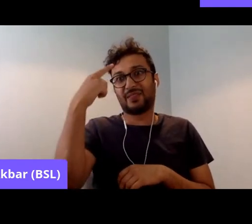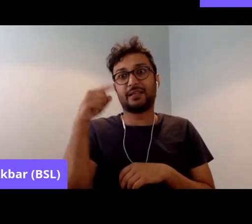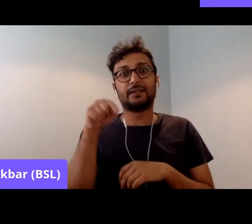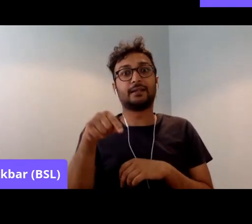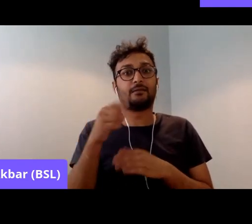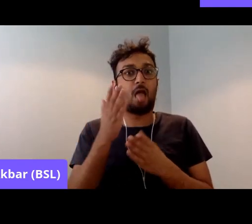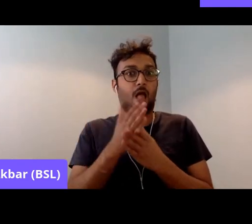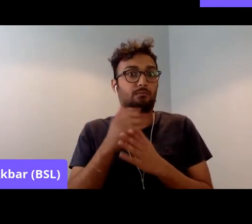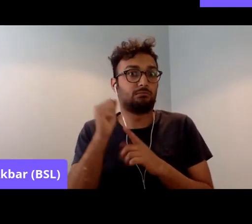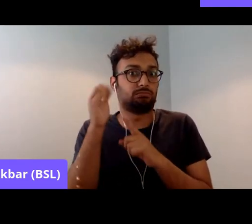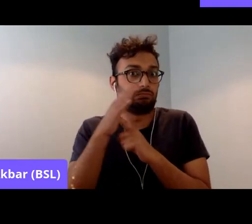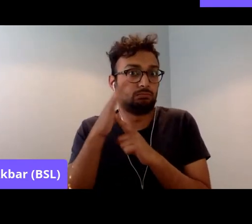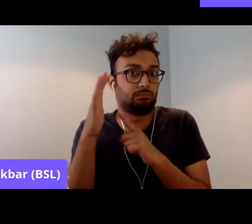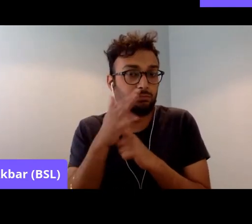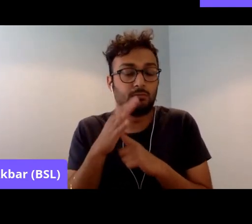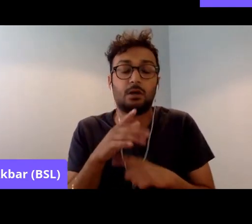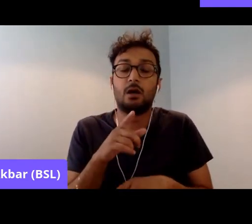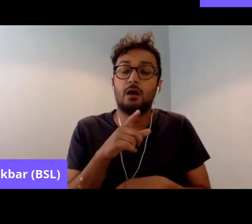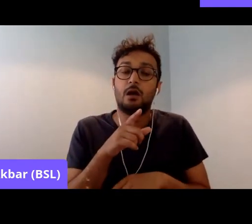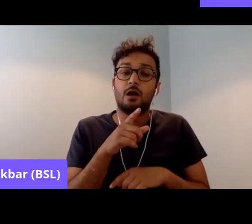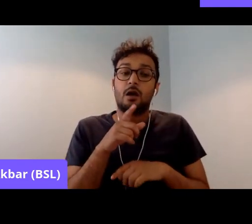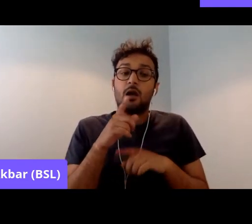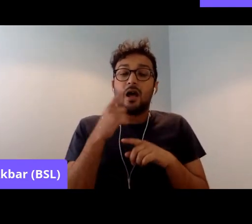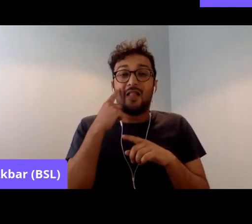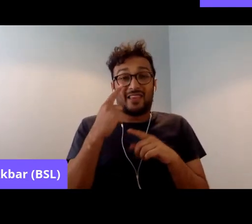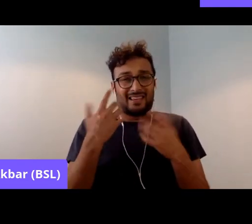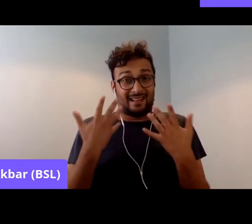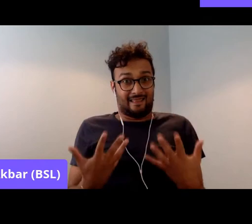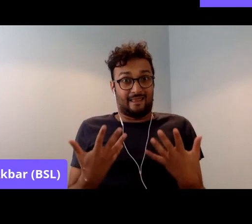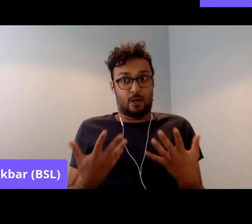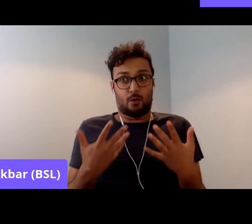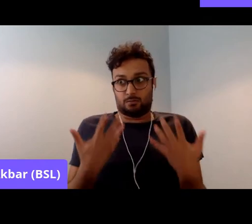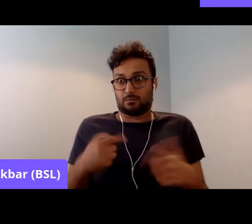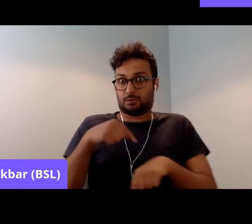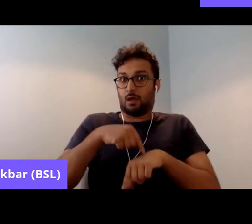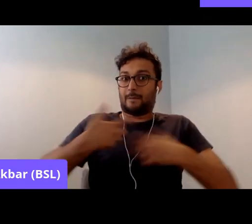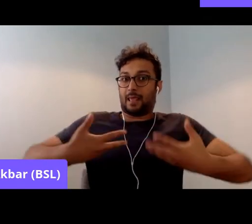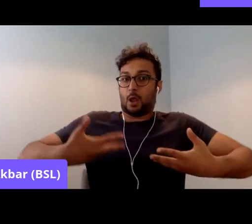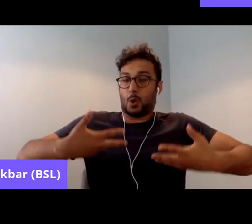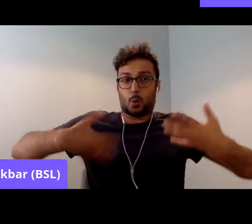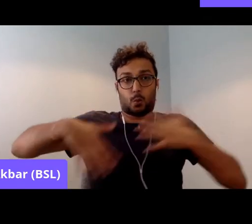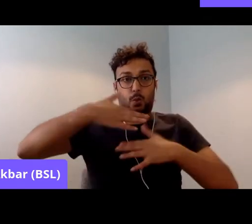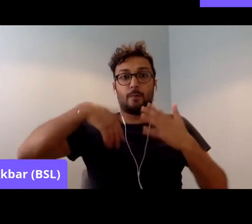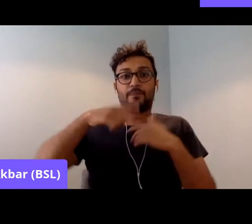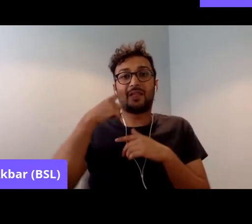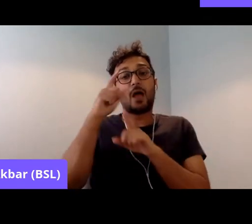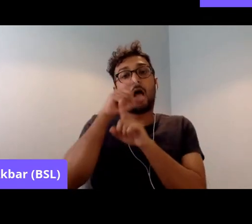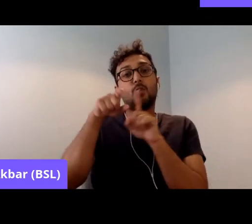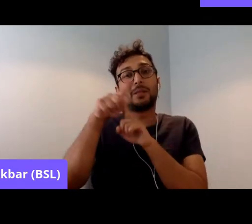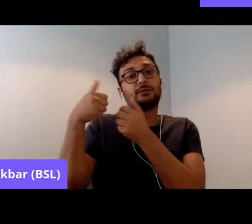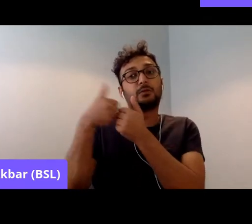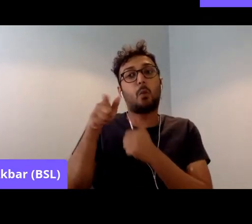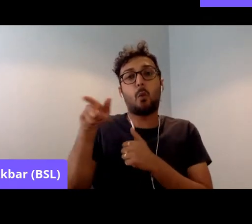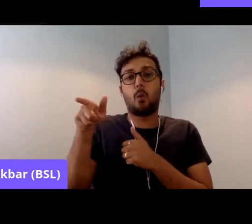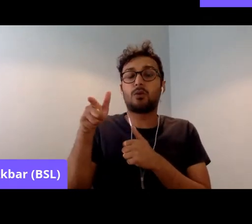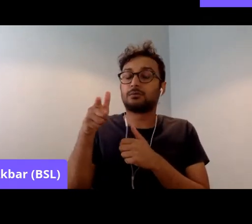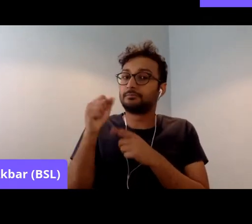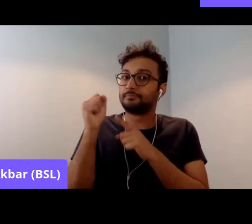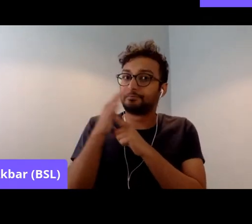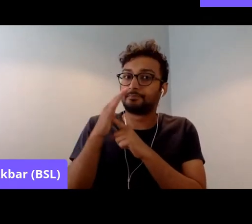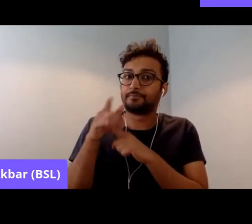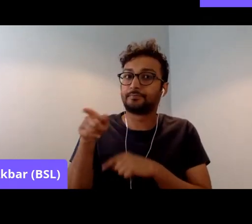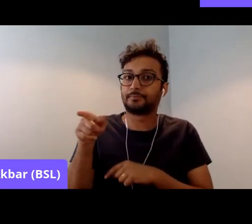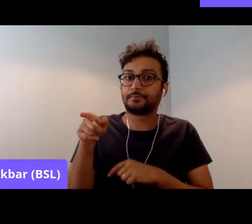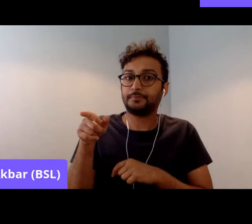our era, um, the issue of community support becomes extremely important. And that's why we see